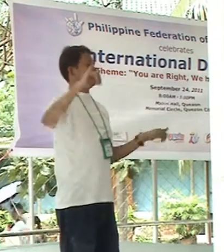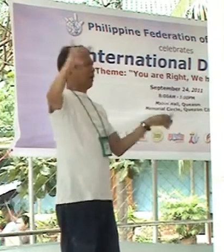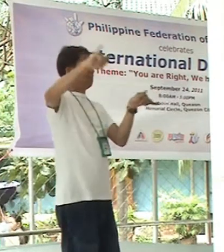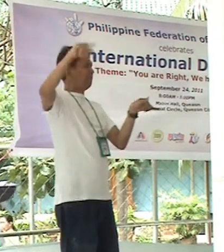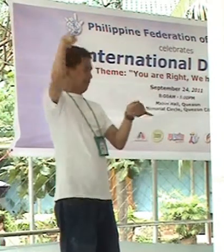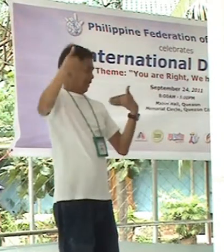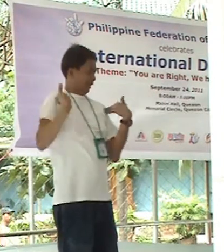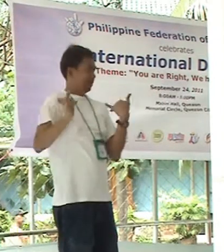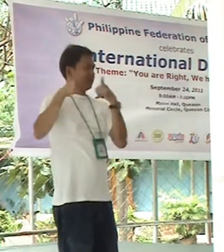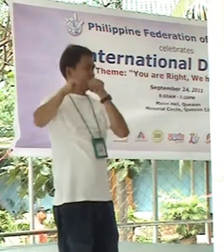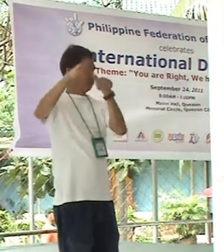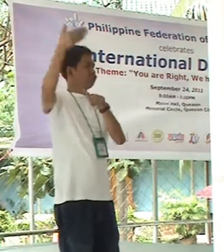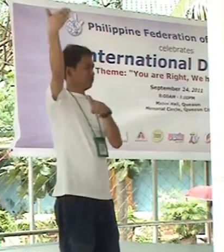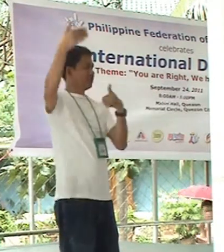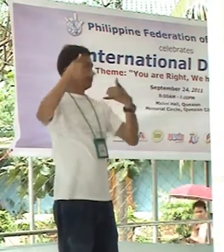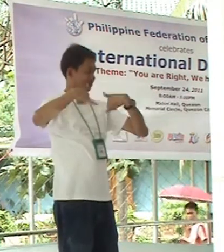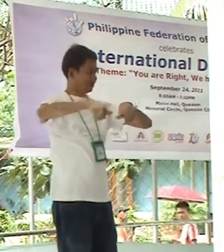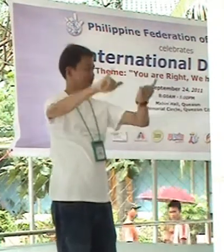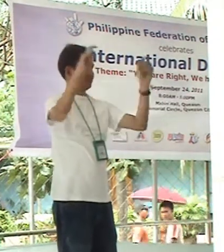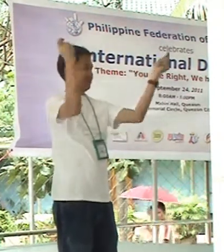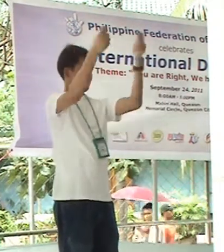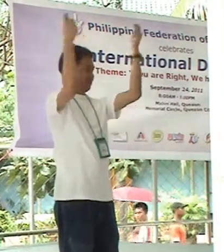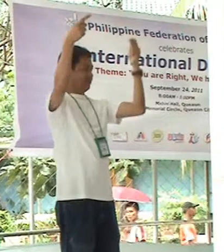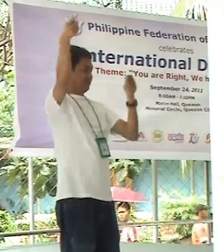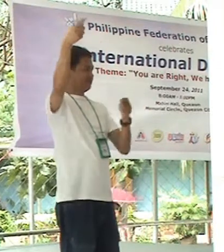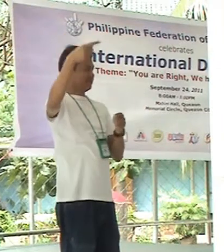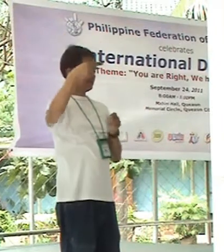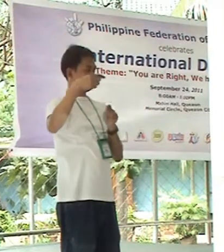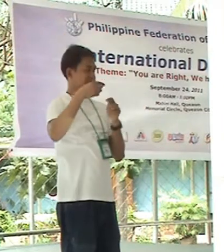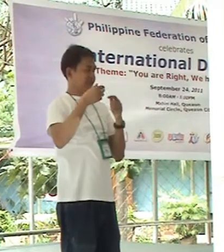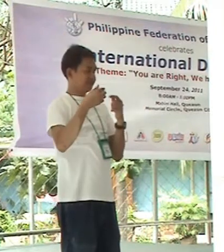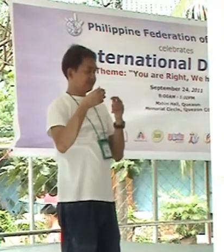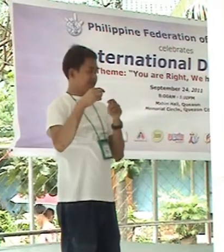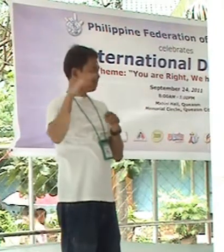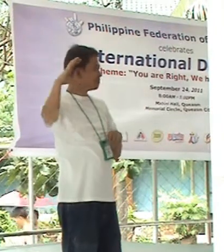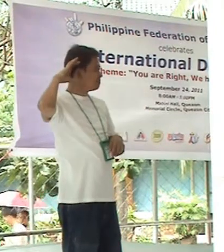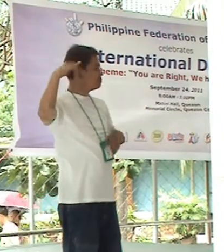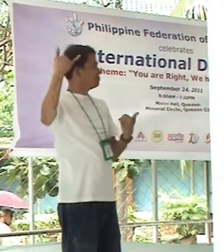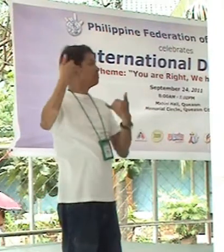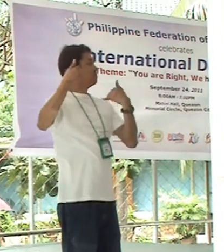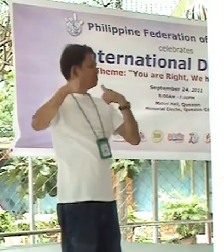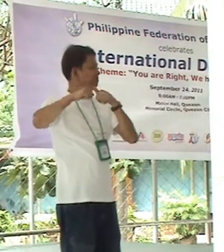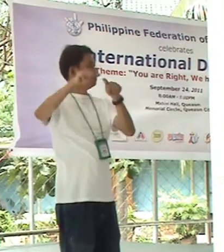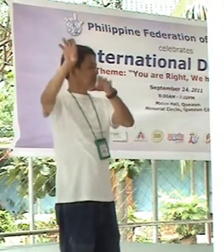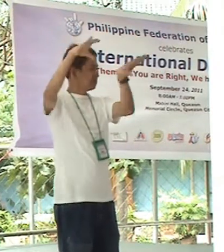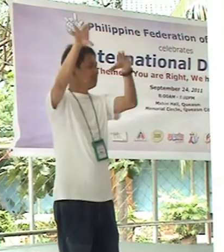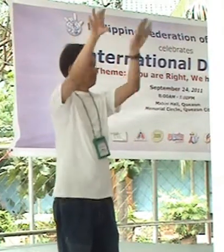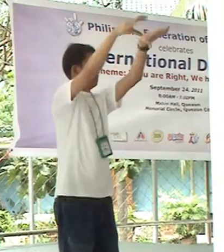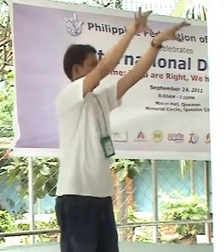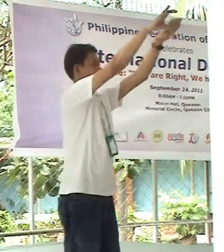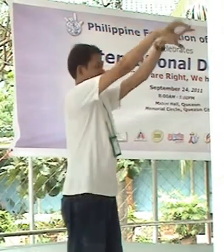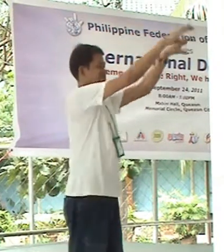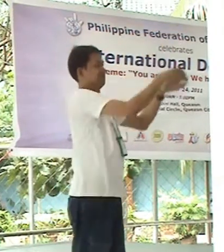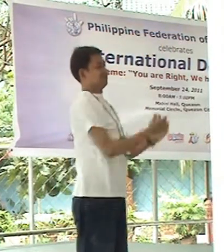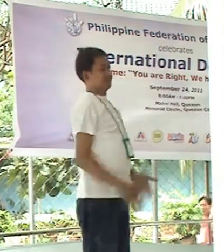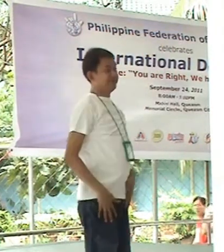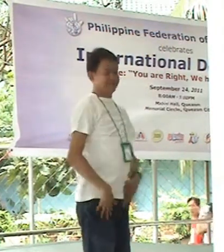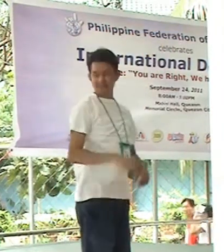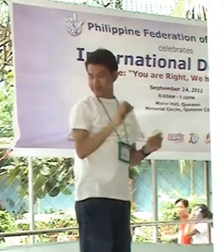also in other parts of the region, they're also celebrating this. I've heard that they are continuously having